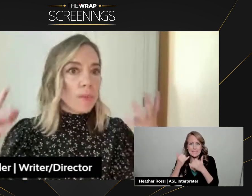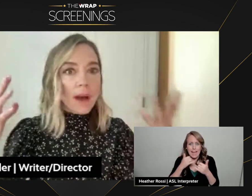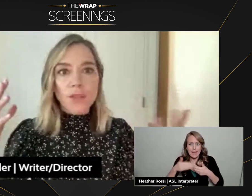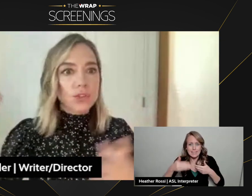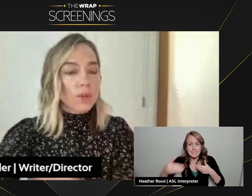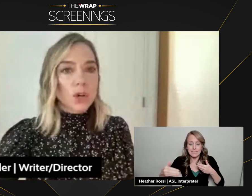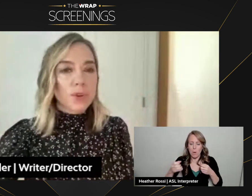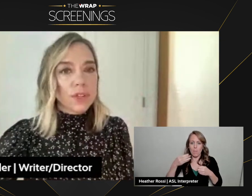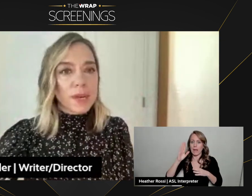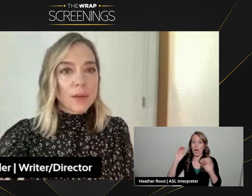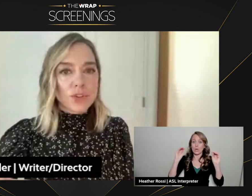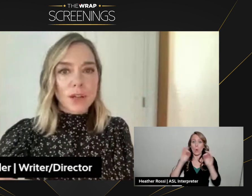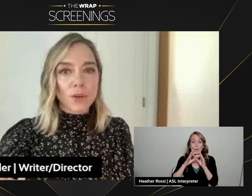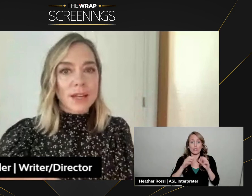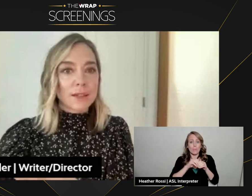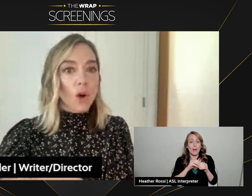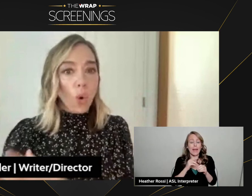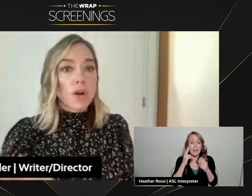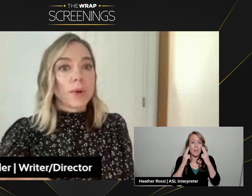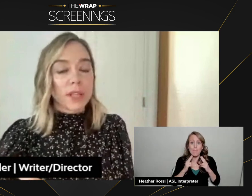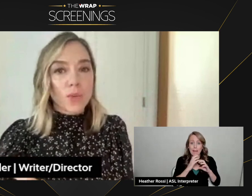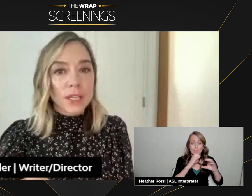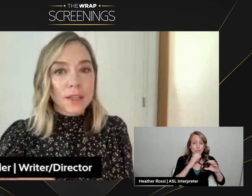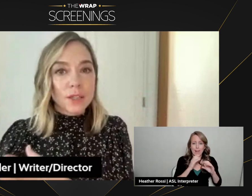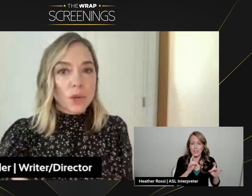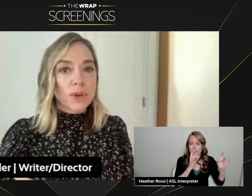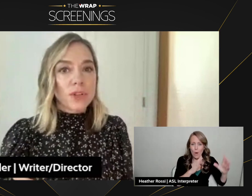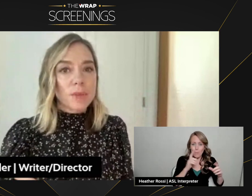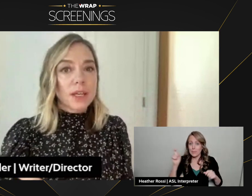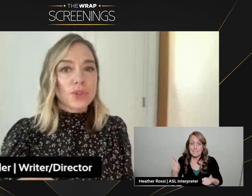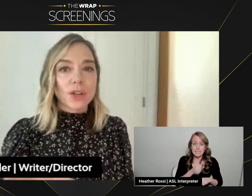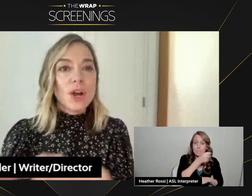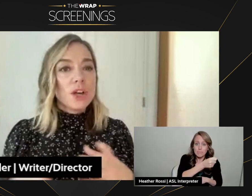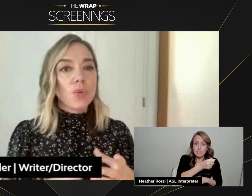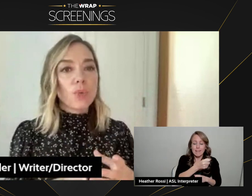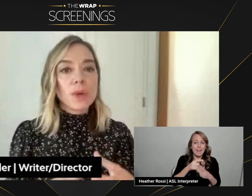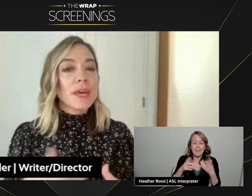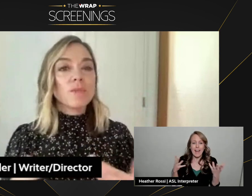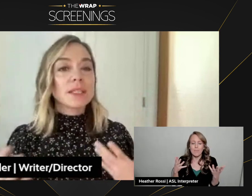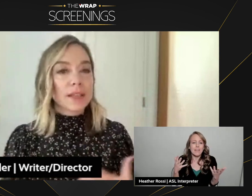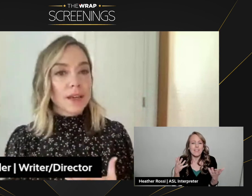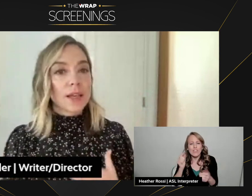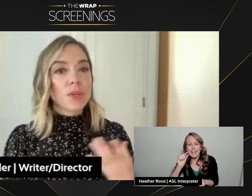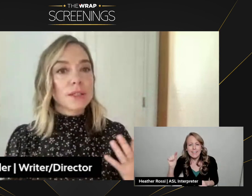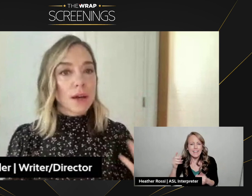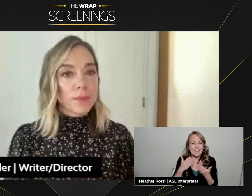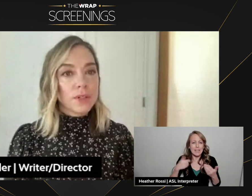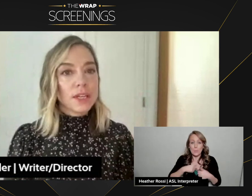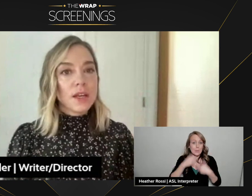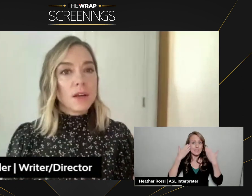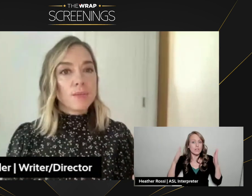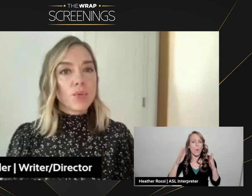was like, oh, my God, there's no interpreter in the makeup trailer. That's horrible. Like, we need an interpreter in the makeup trailer. We made mistakes and we